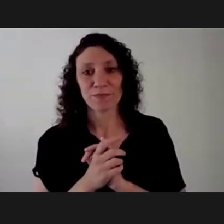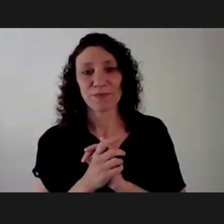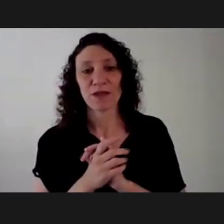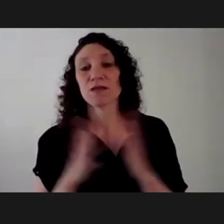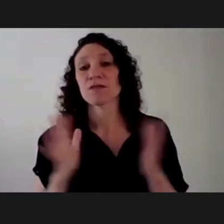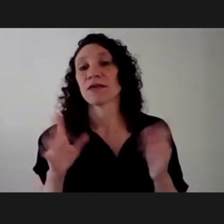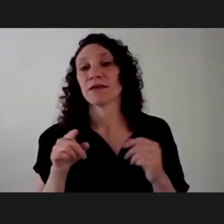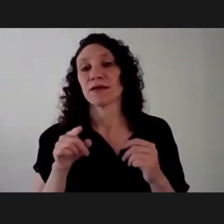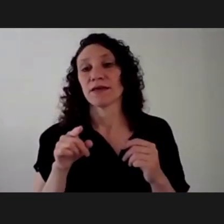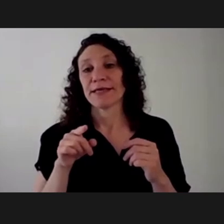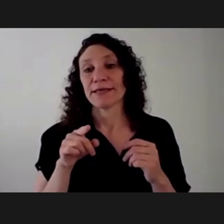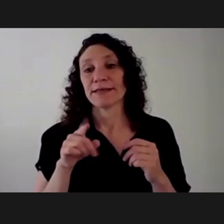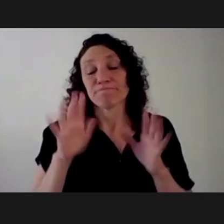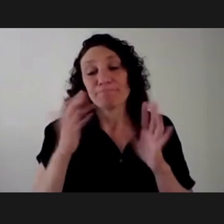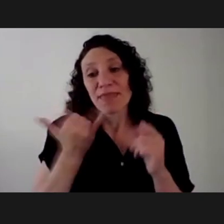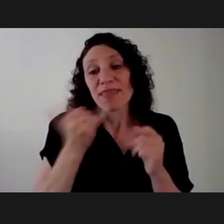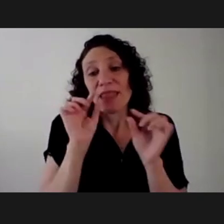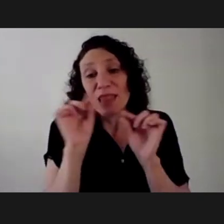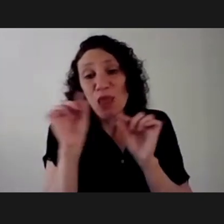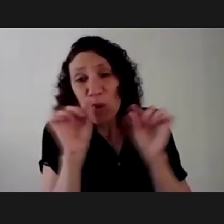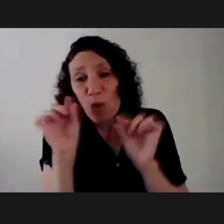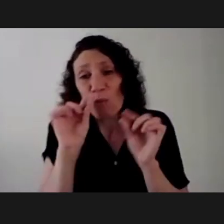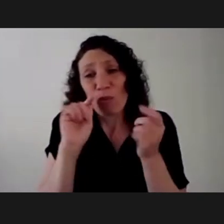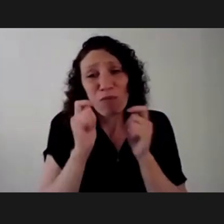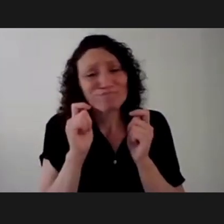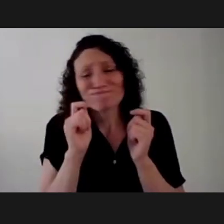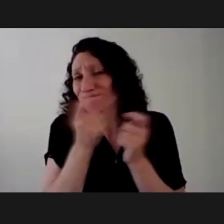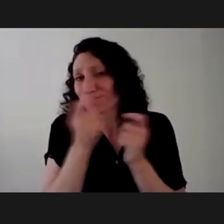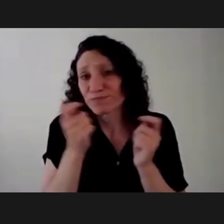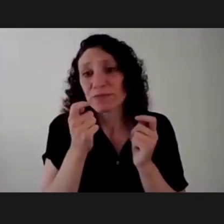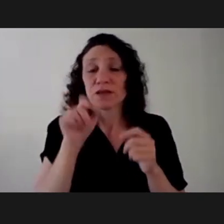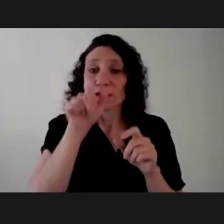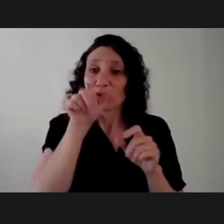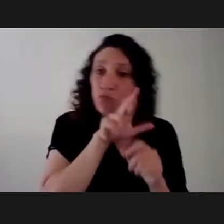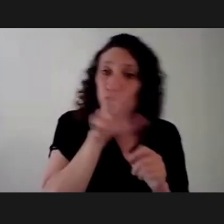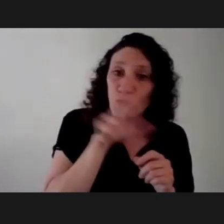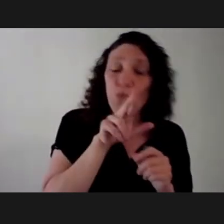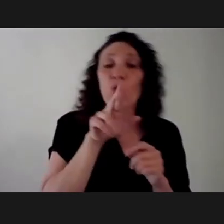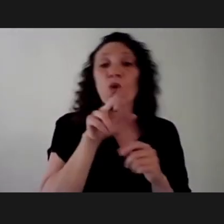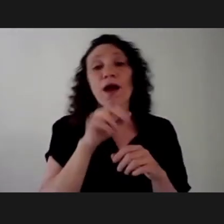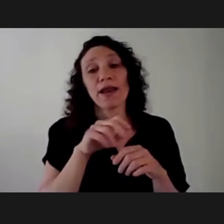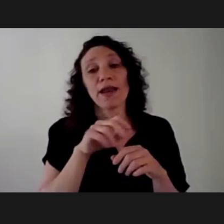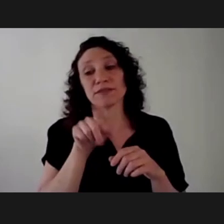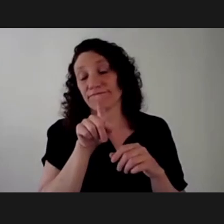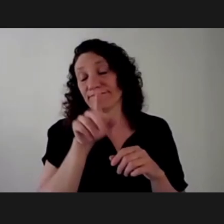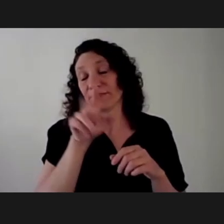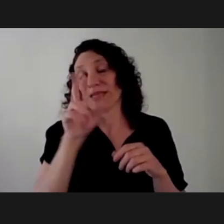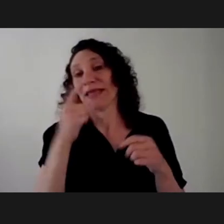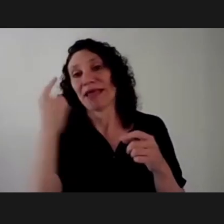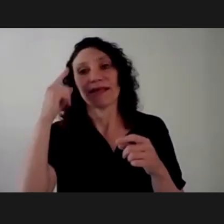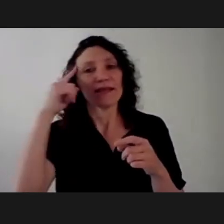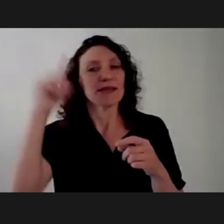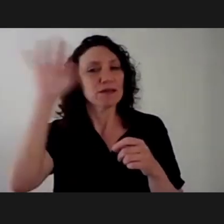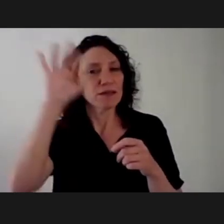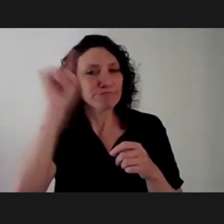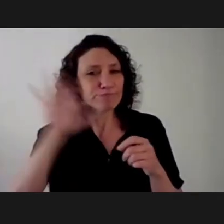screen and leaving their here and there its presence. Critique by women and feminist critique